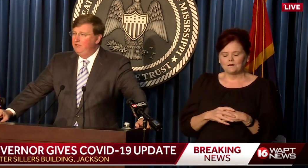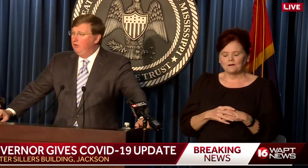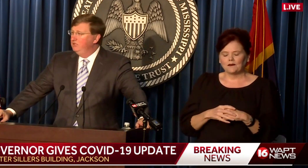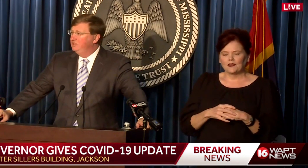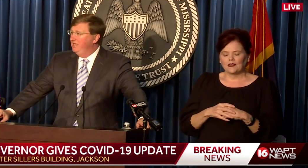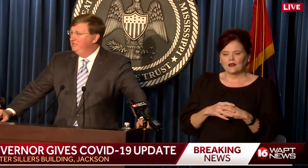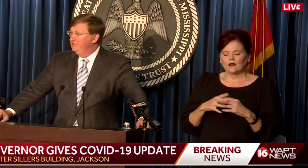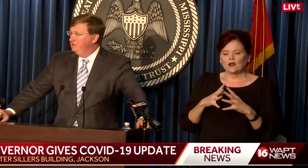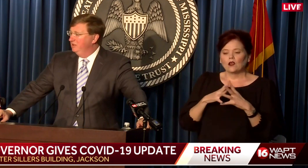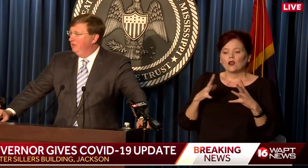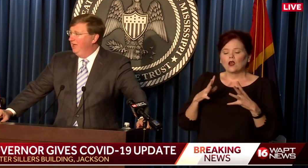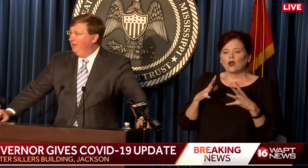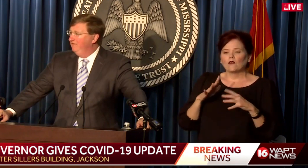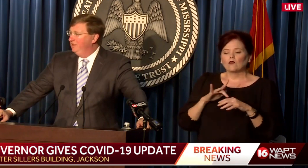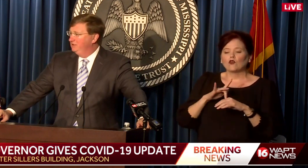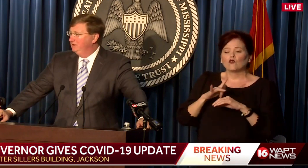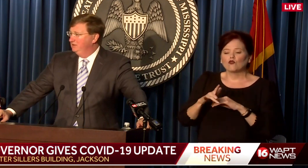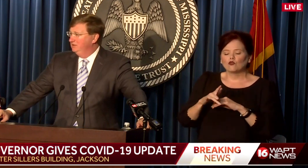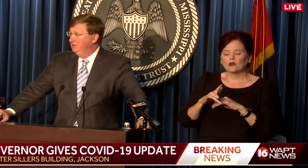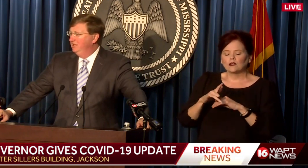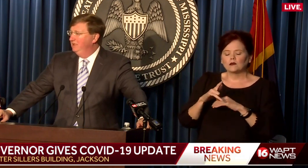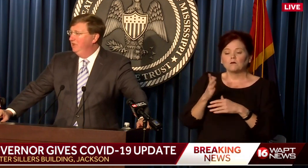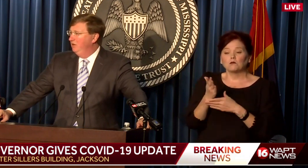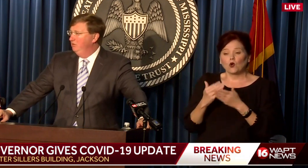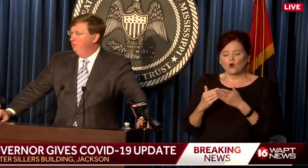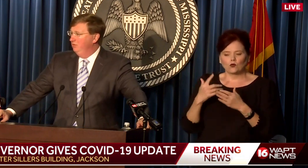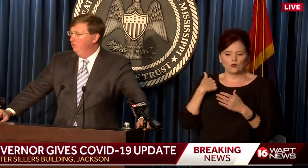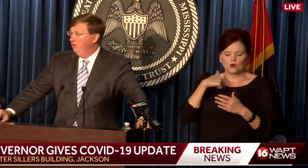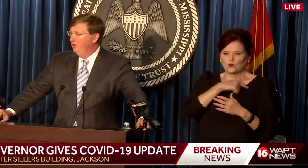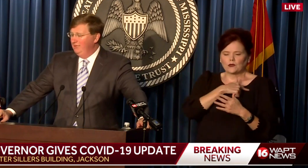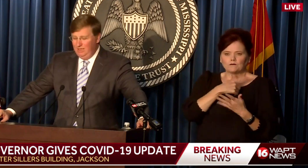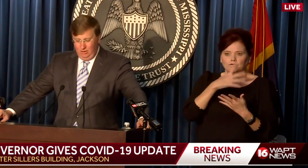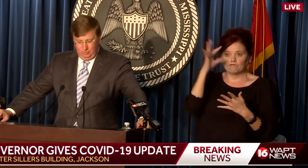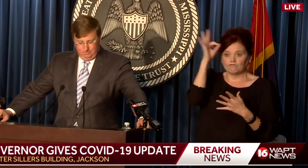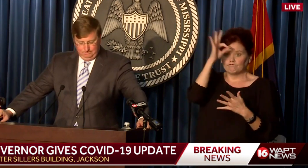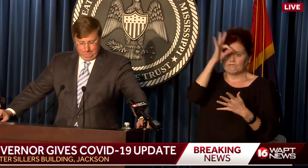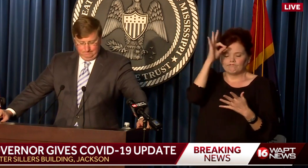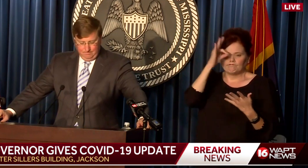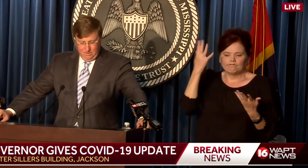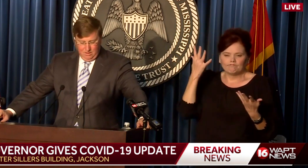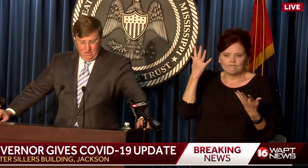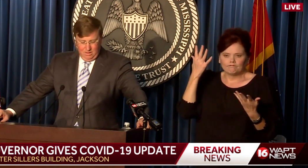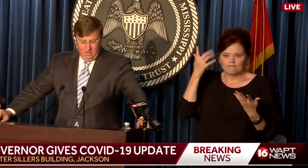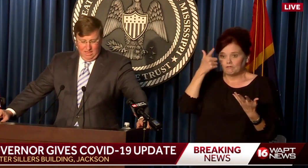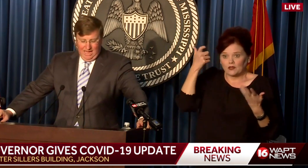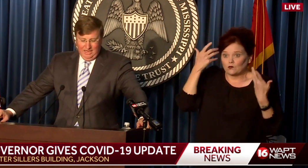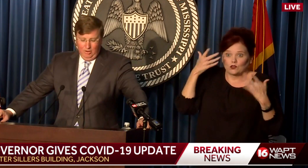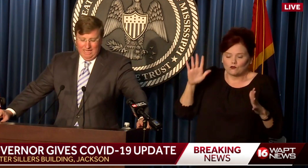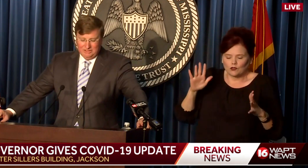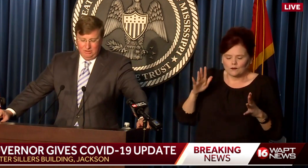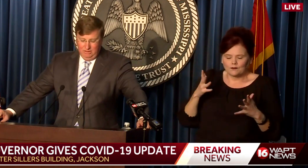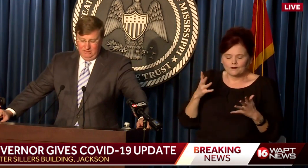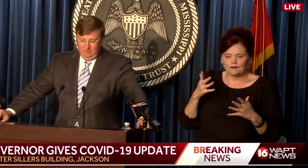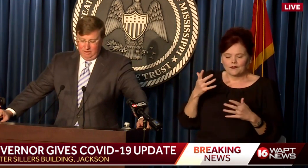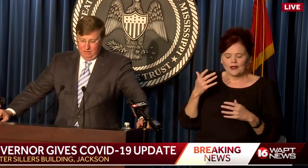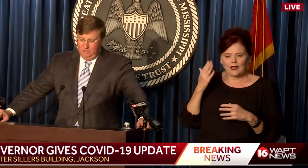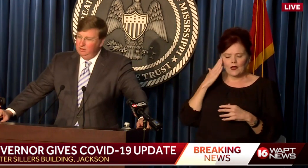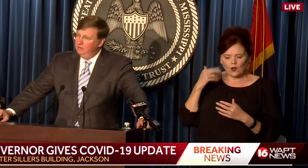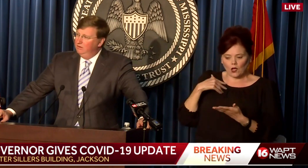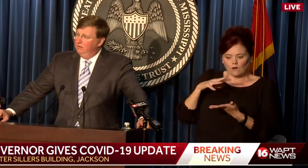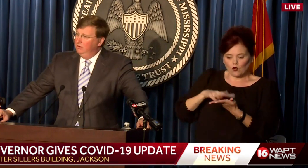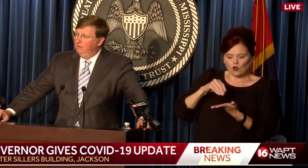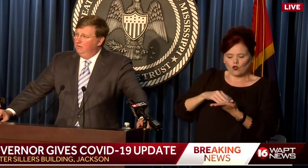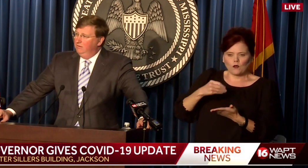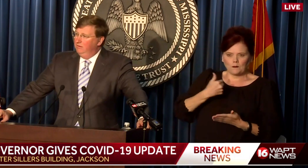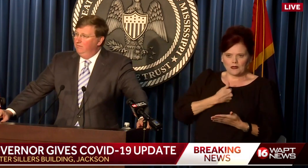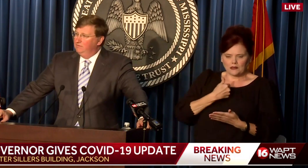Much of the early stages, a lot of us didn't know what we didn't know. I know I certainly have learned